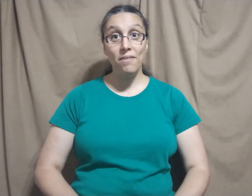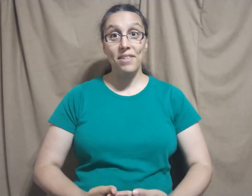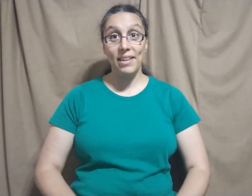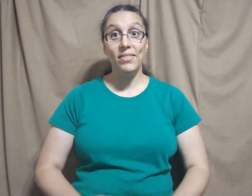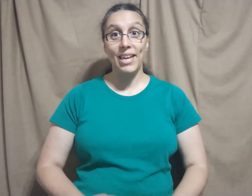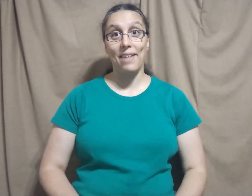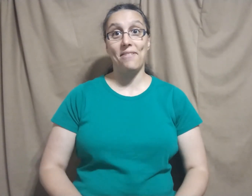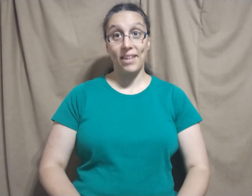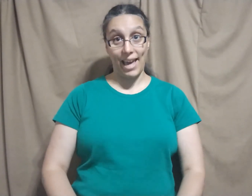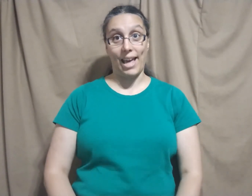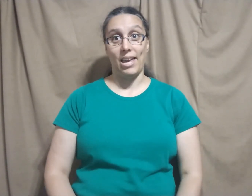in the SCA.